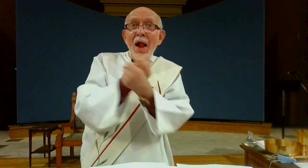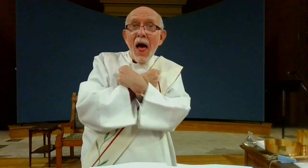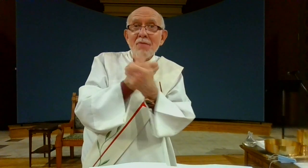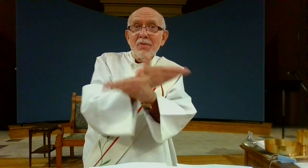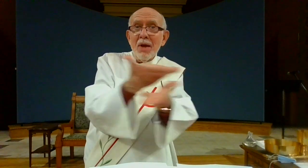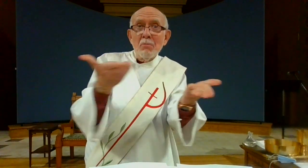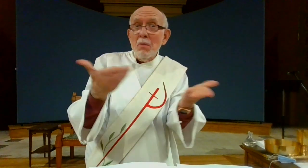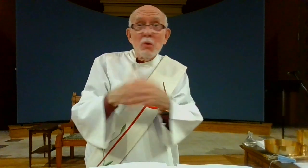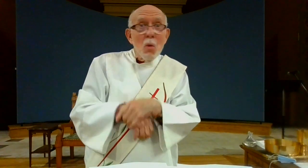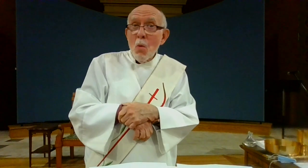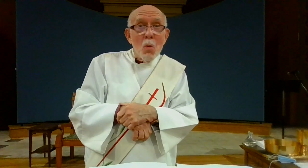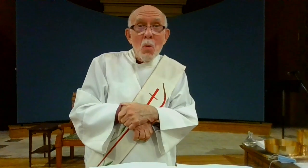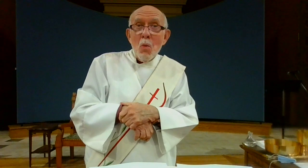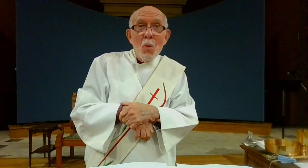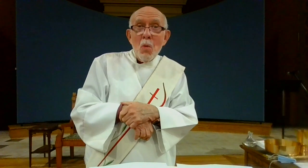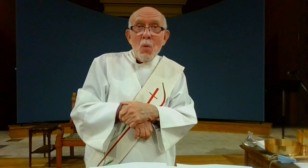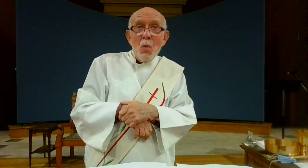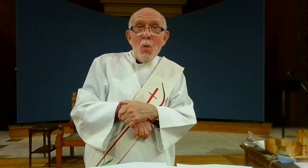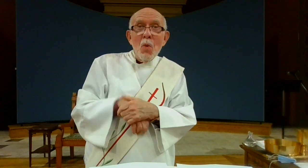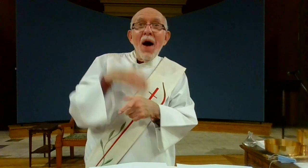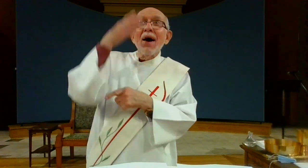remember we don't have to love other people